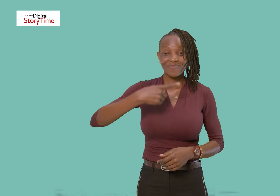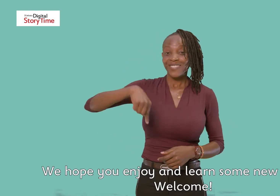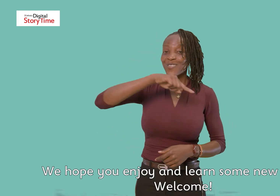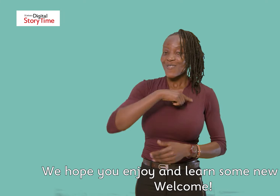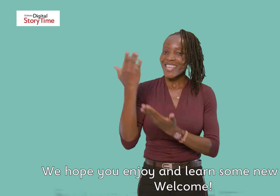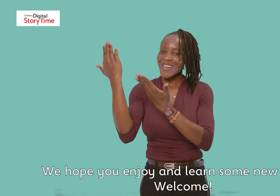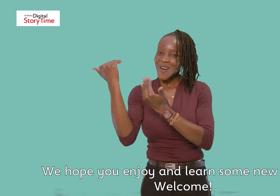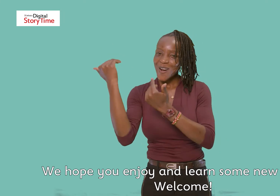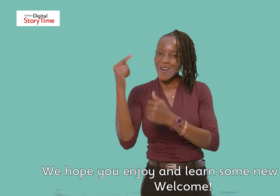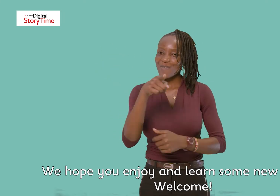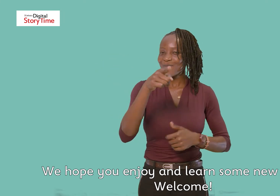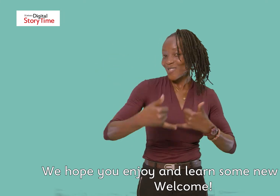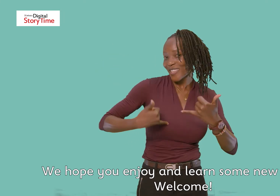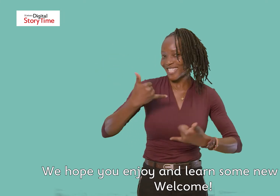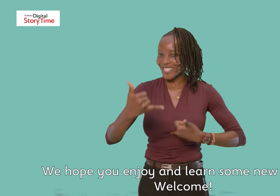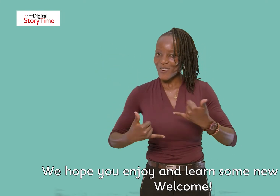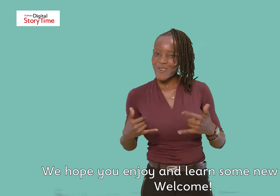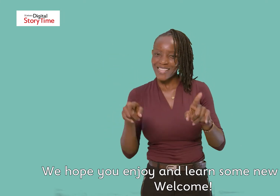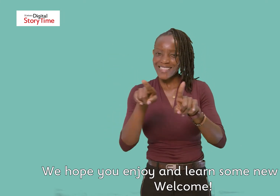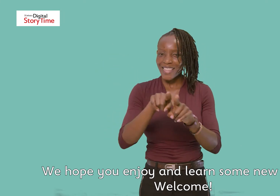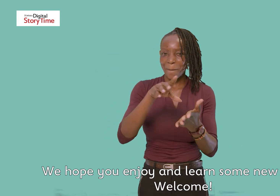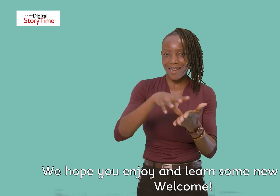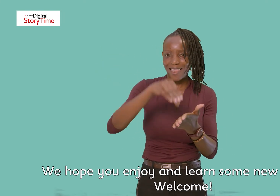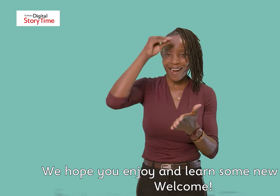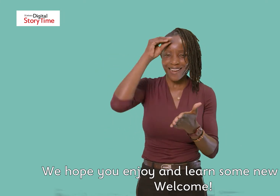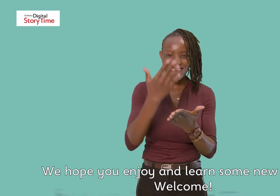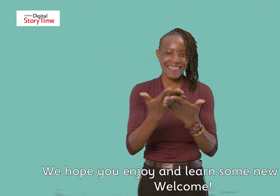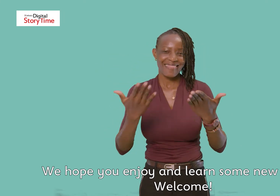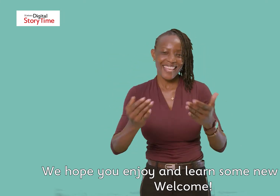we hope you enjoy and learn some new things welcome